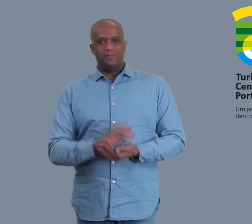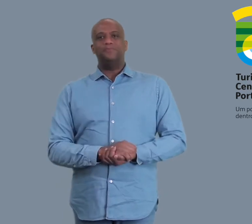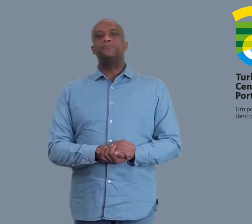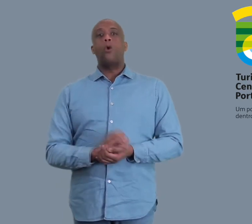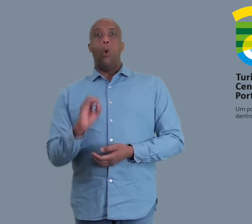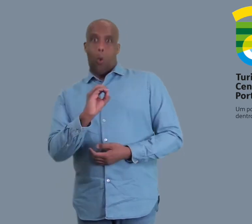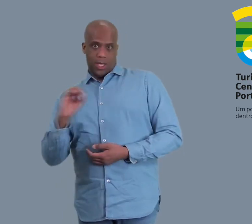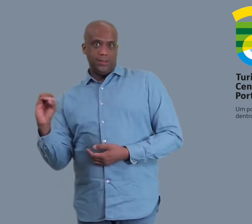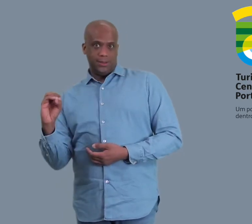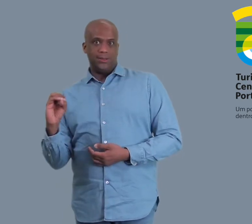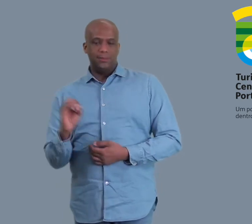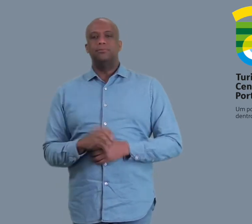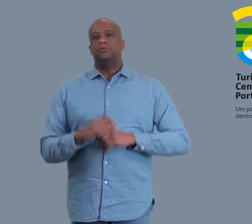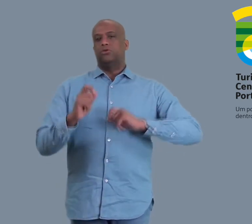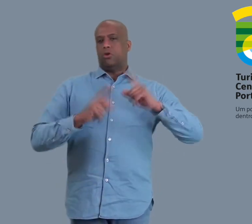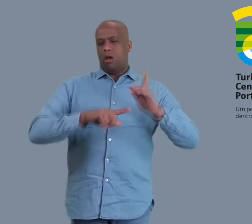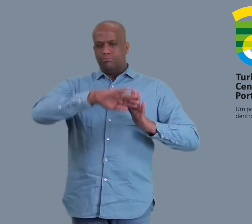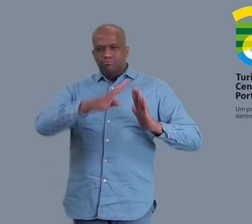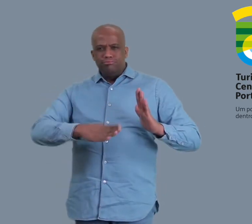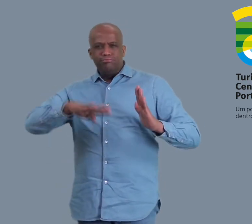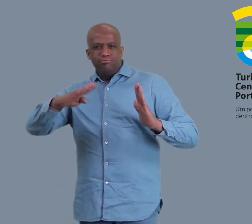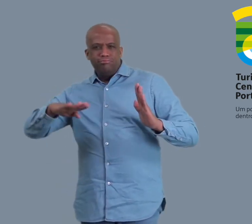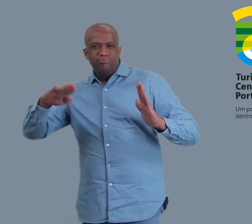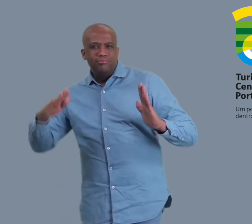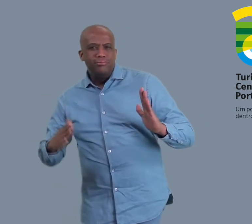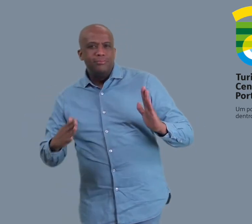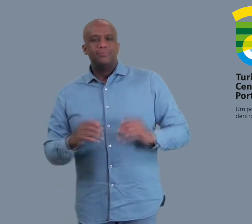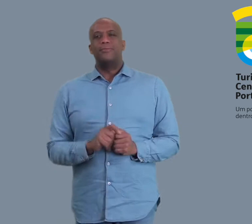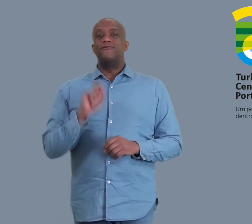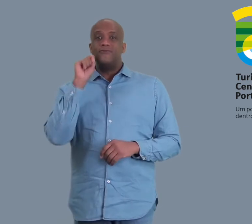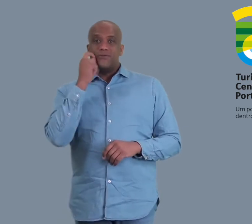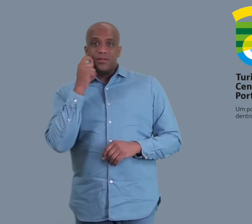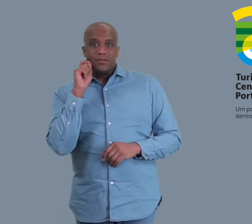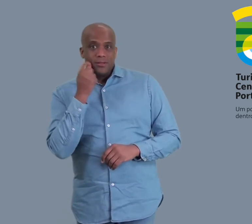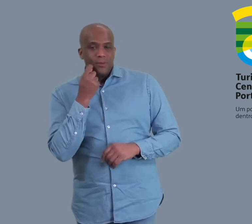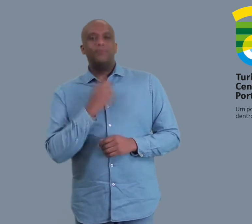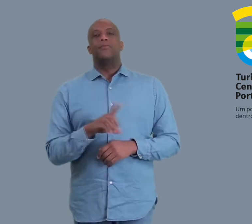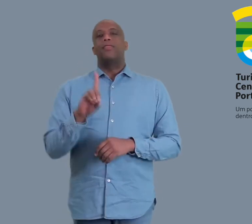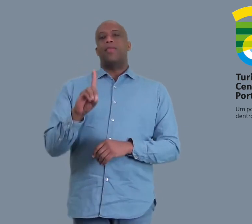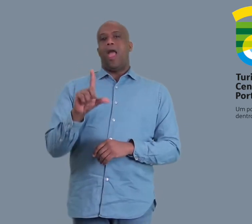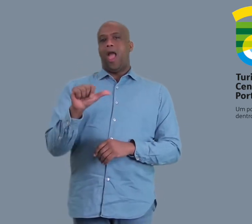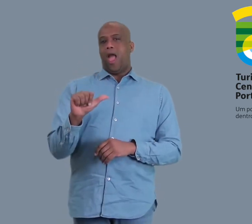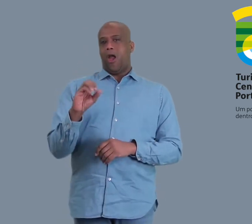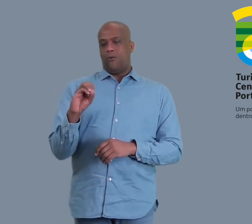Oeste, Serra da Estrela, and Viseu d'Anne-la-Franche.